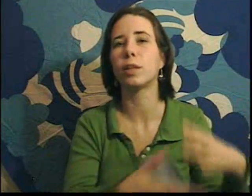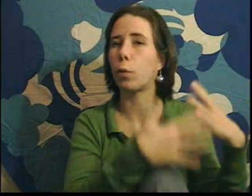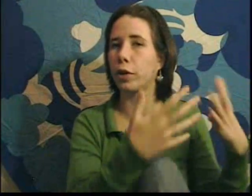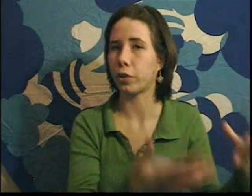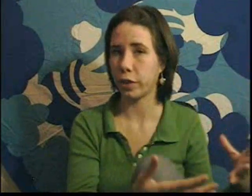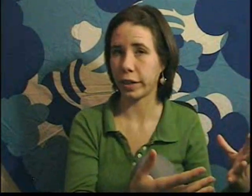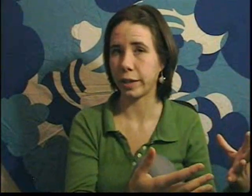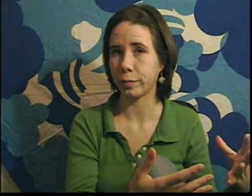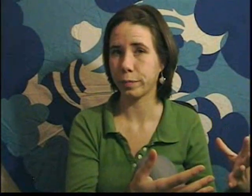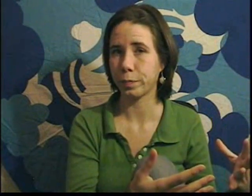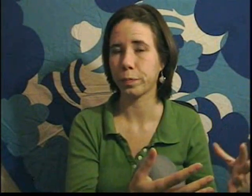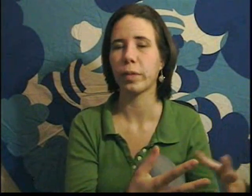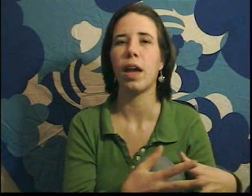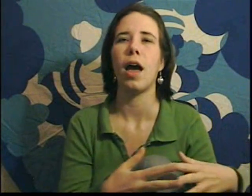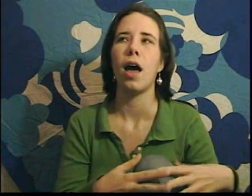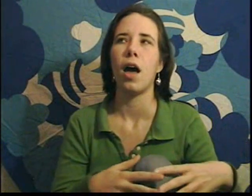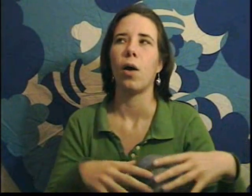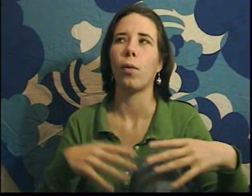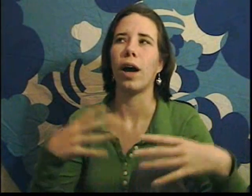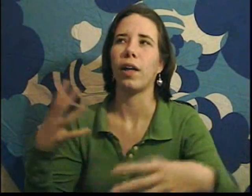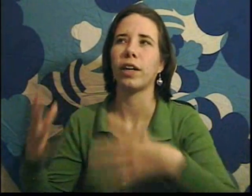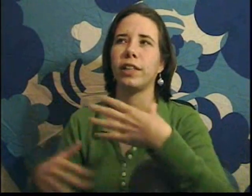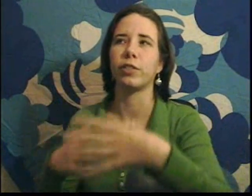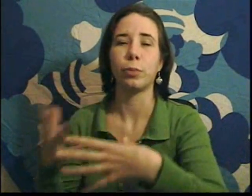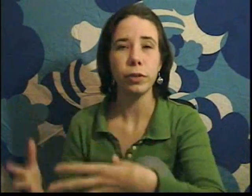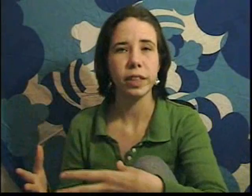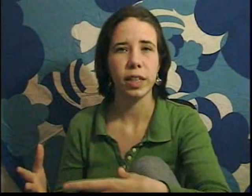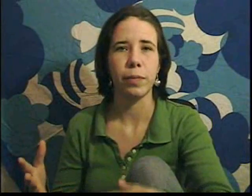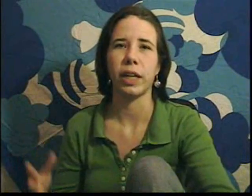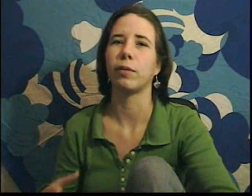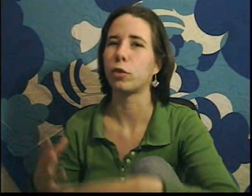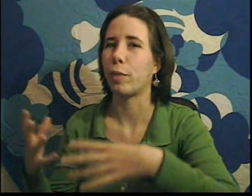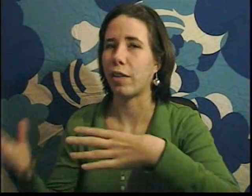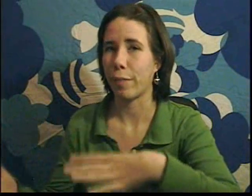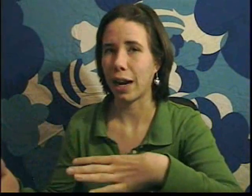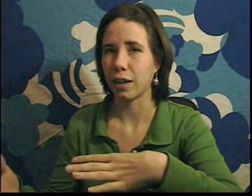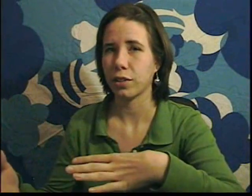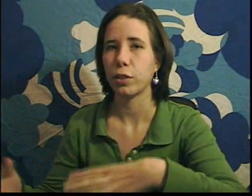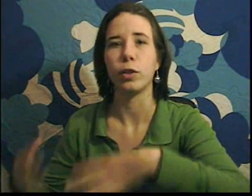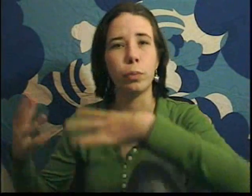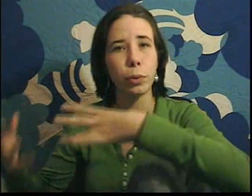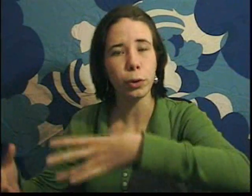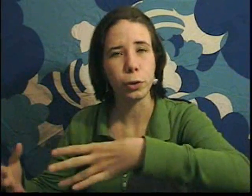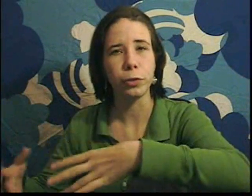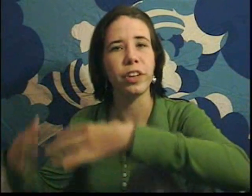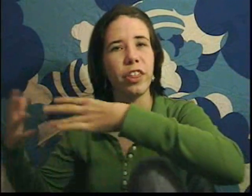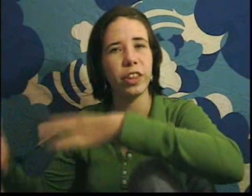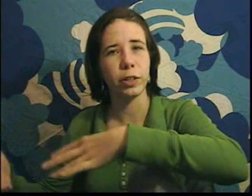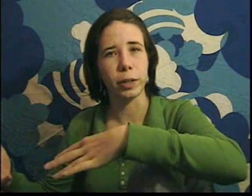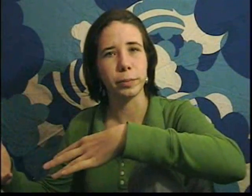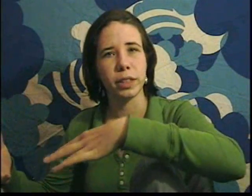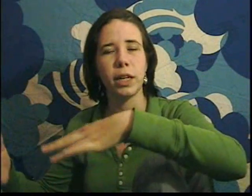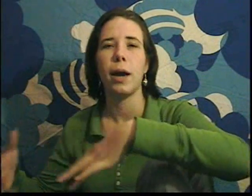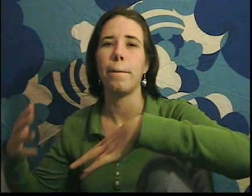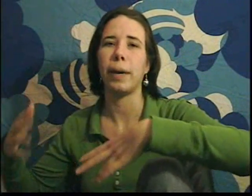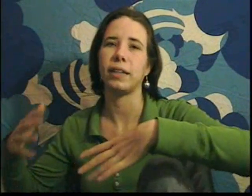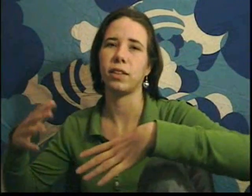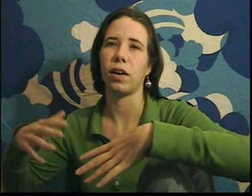to support your theory. While the idea of proving something comes from mathematics, you prove theorems based